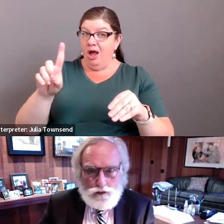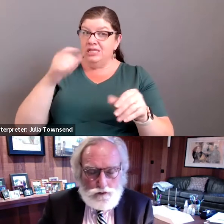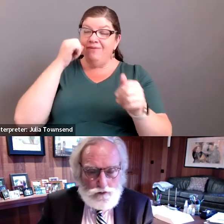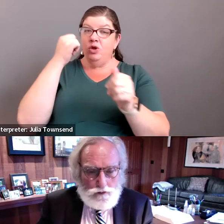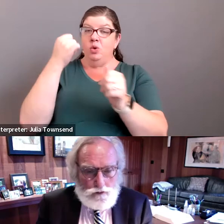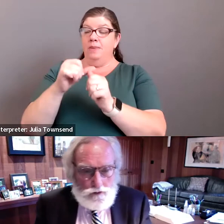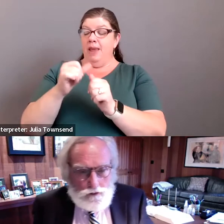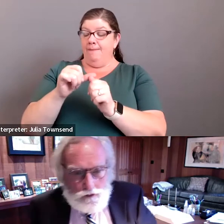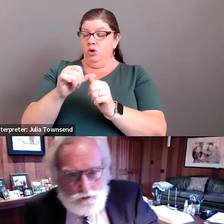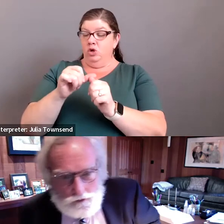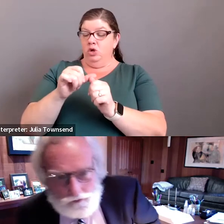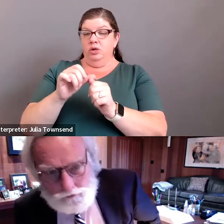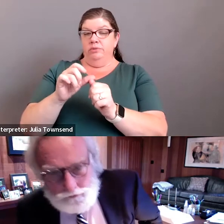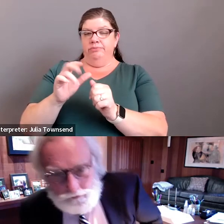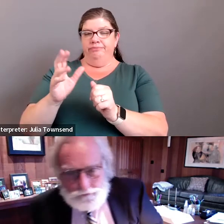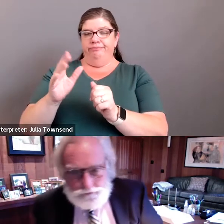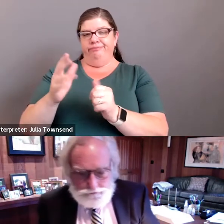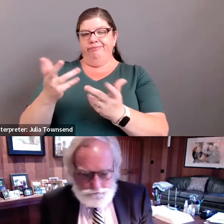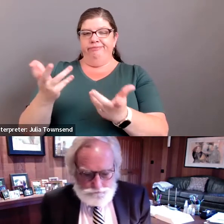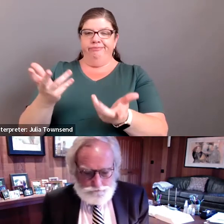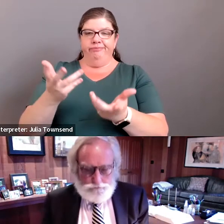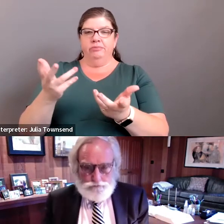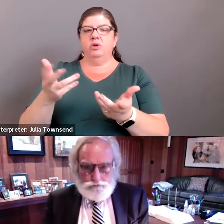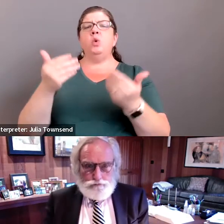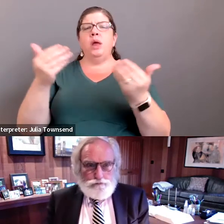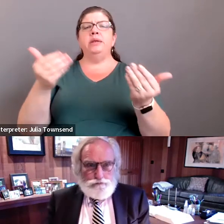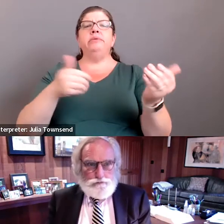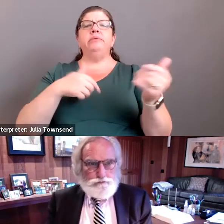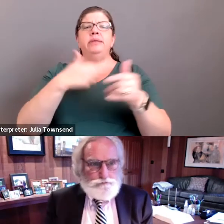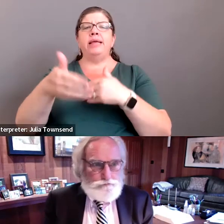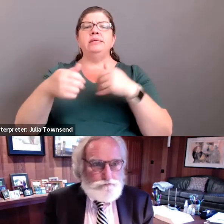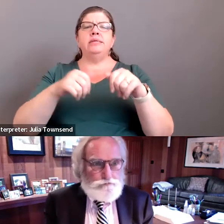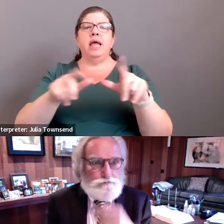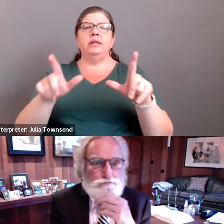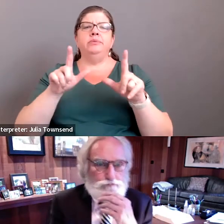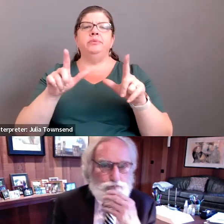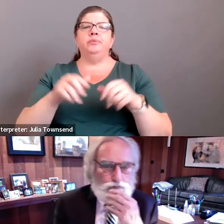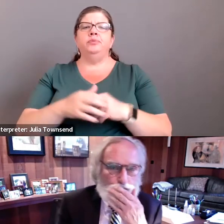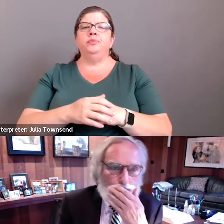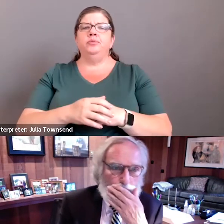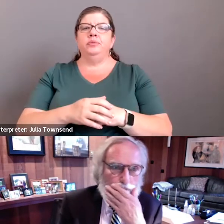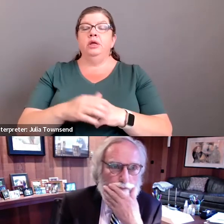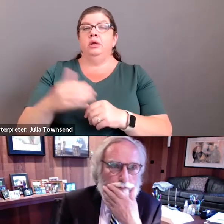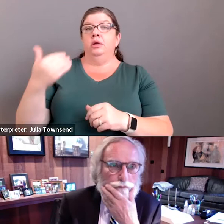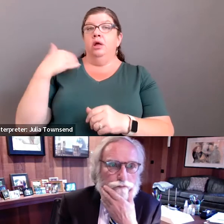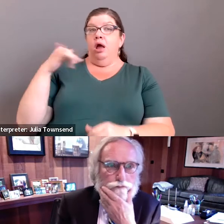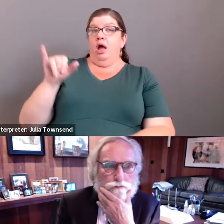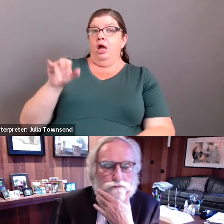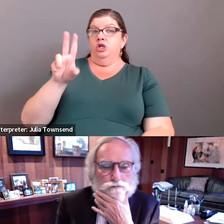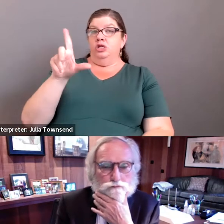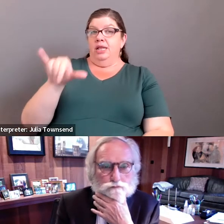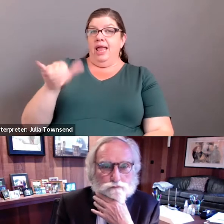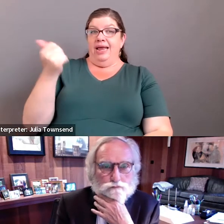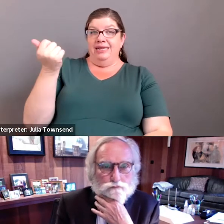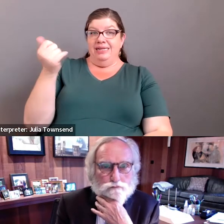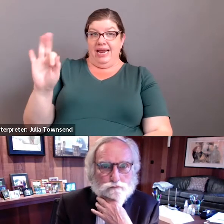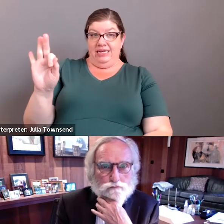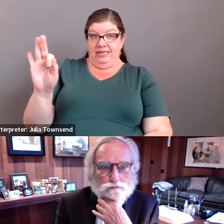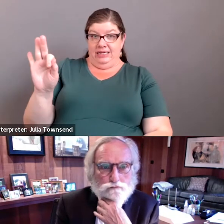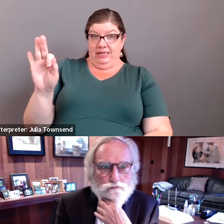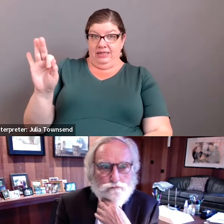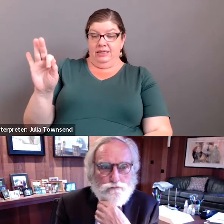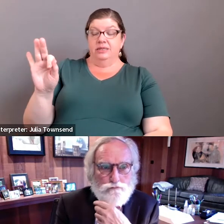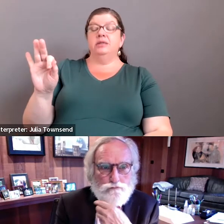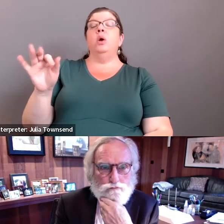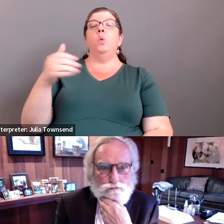– just go ahead and go to the next slide, please. So on July 19th,